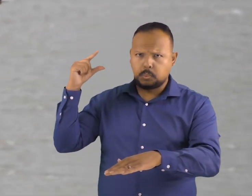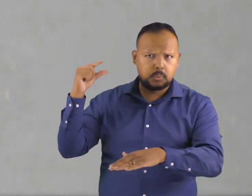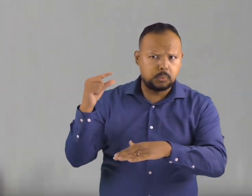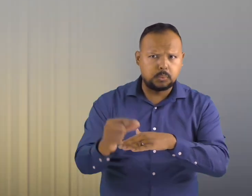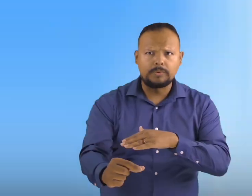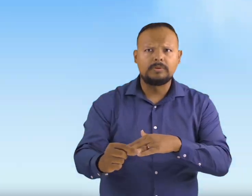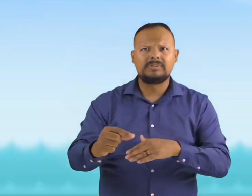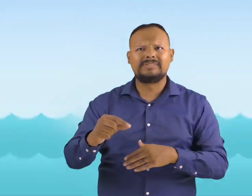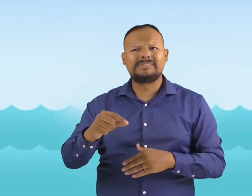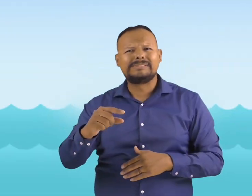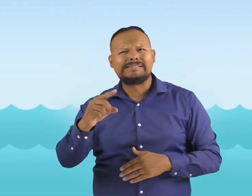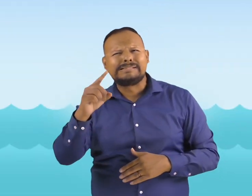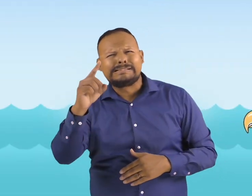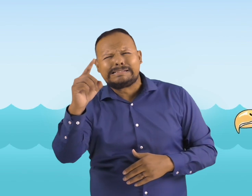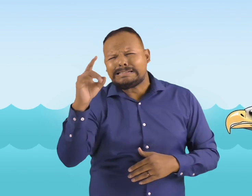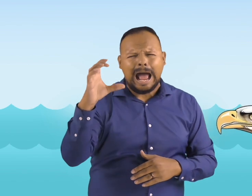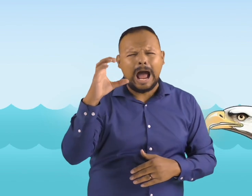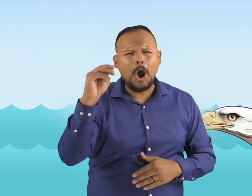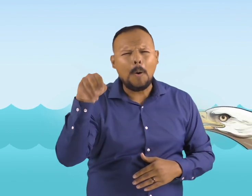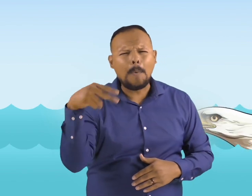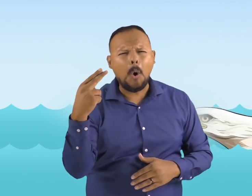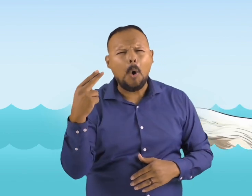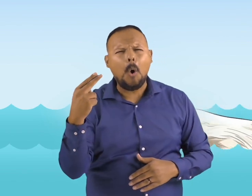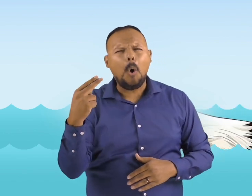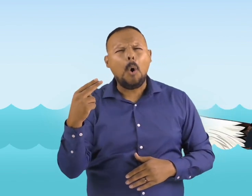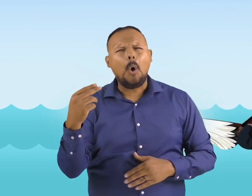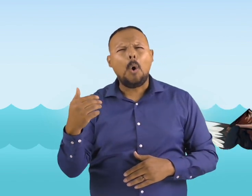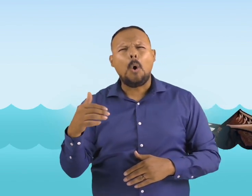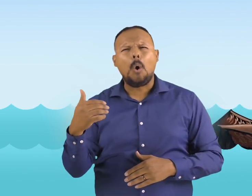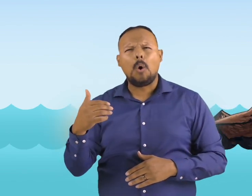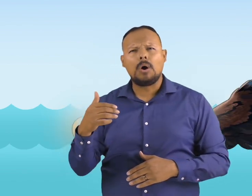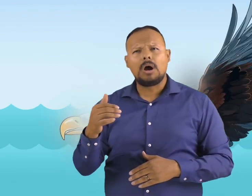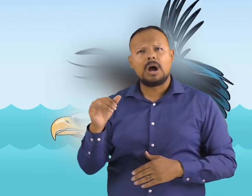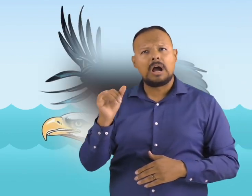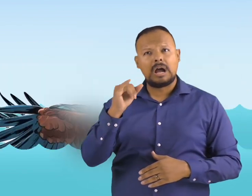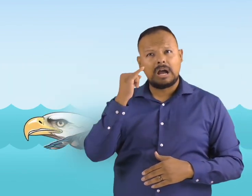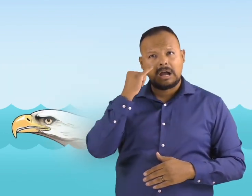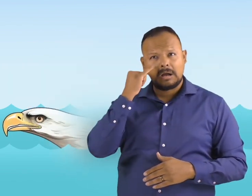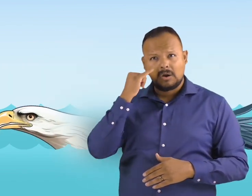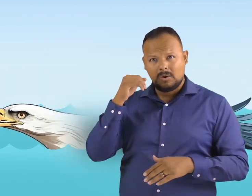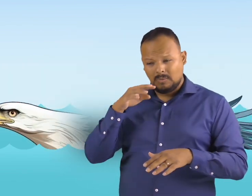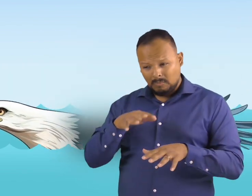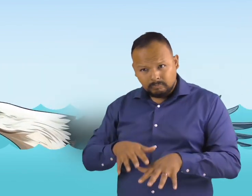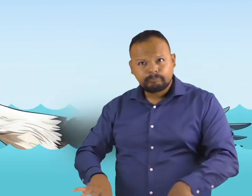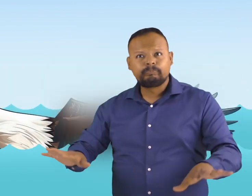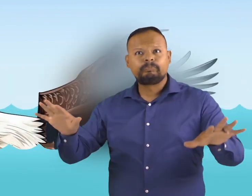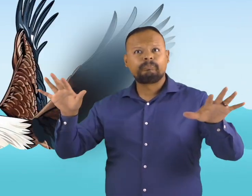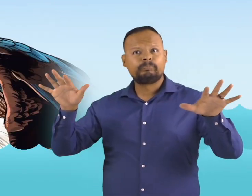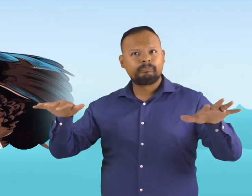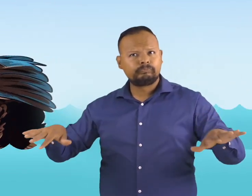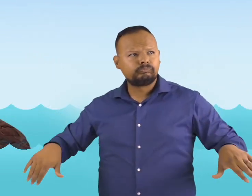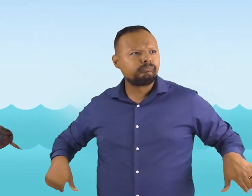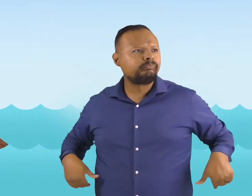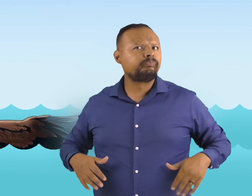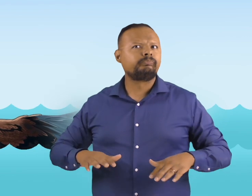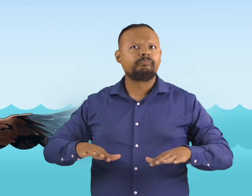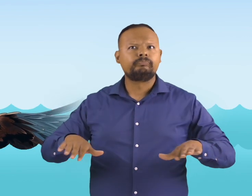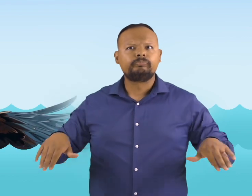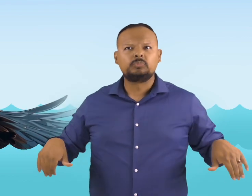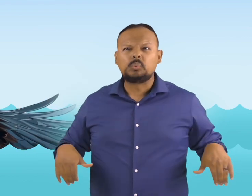And they can swim if they need to by using an overhand movement of their wings, which